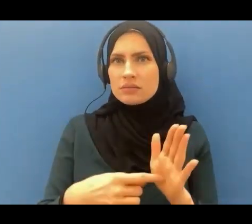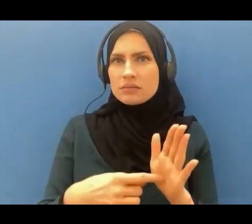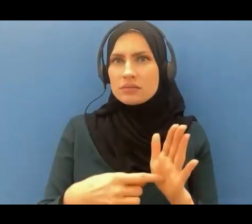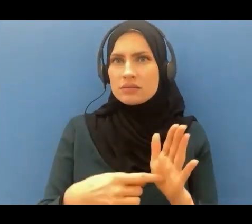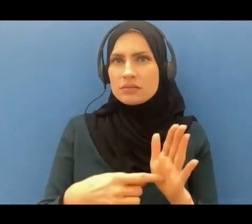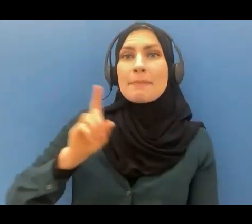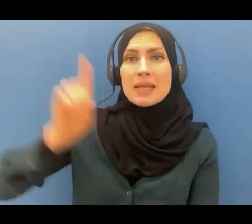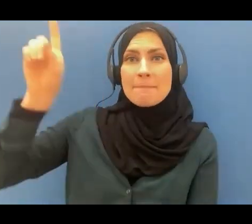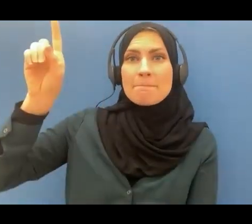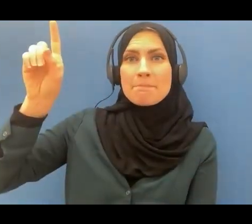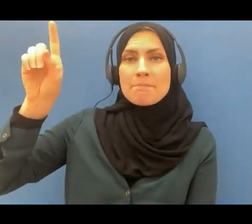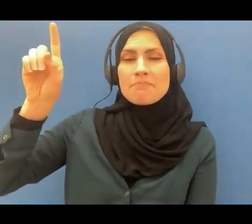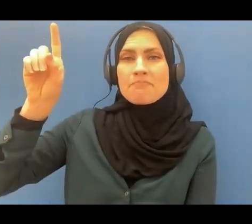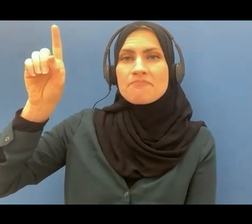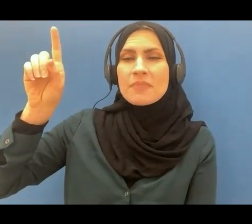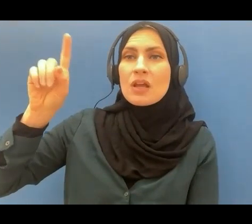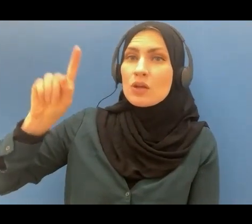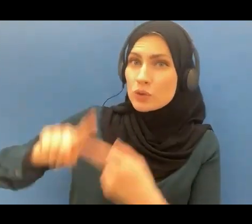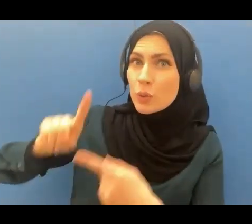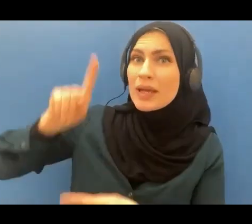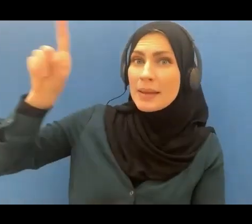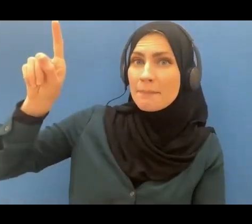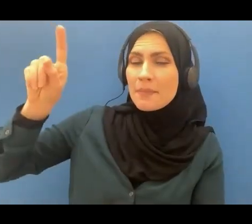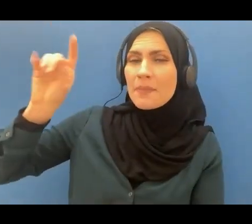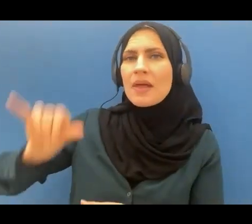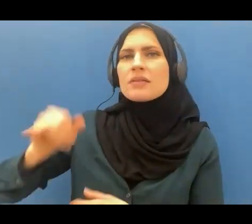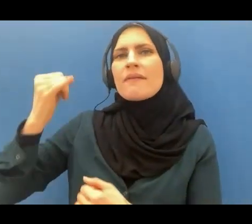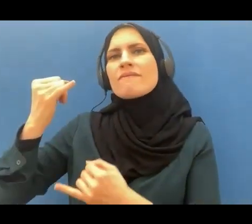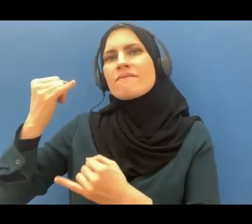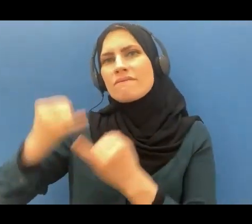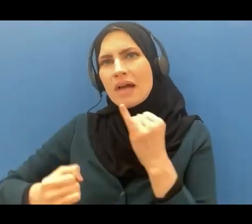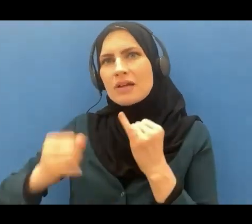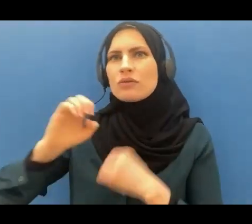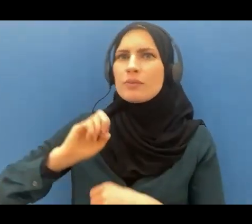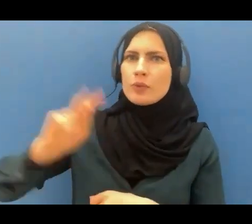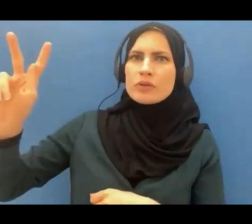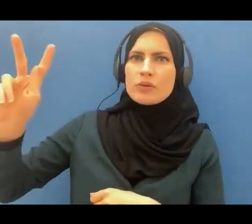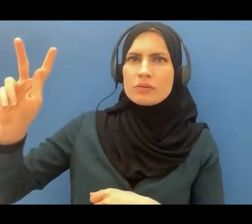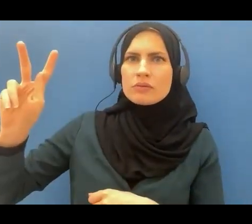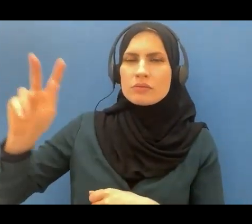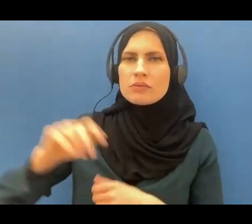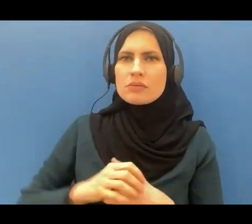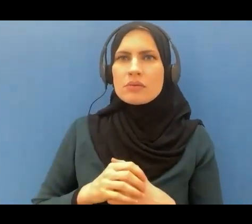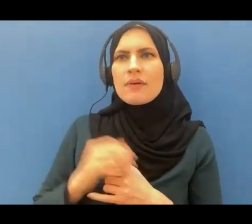is the final return to him is the final return